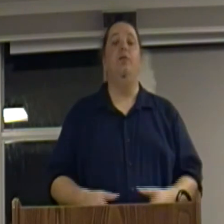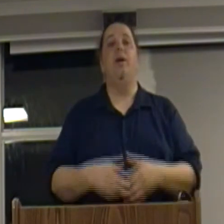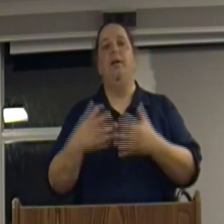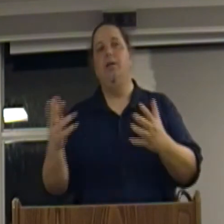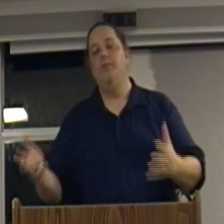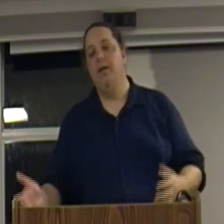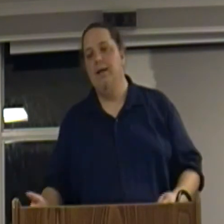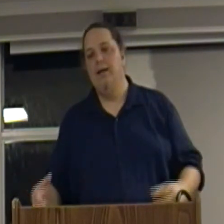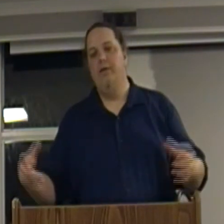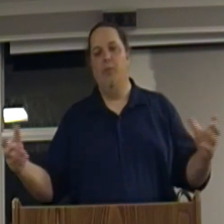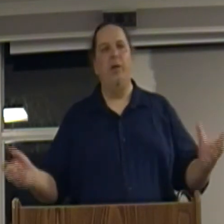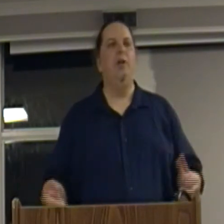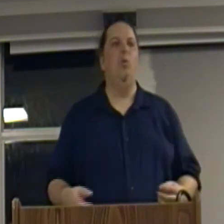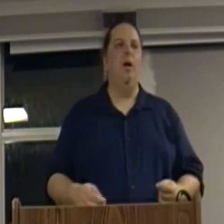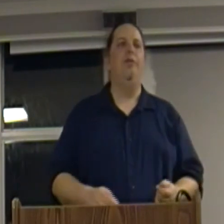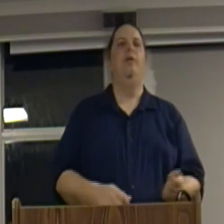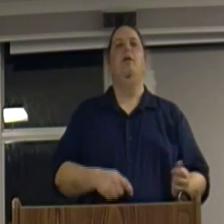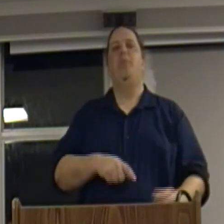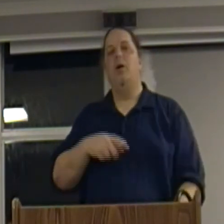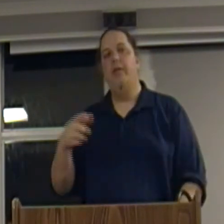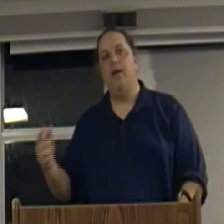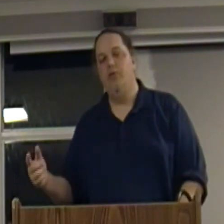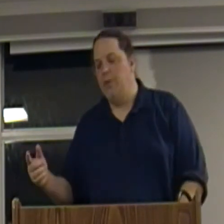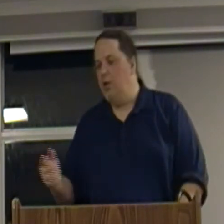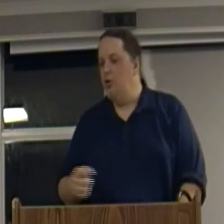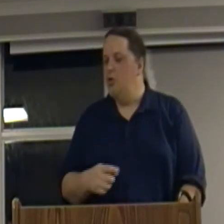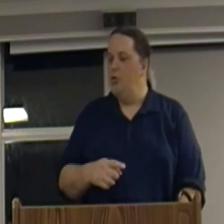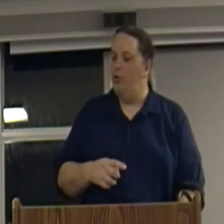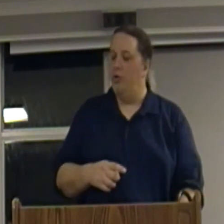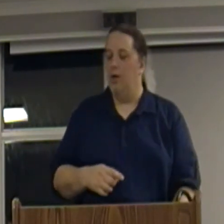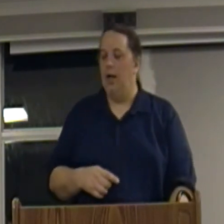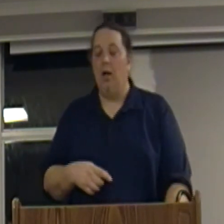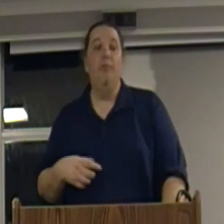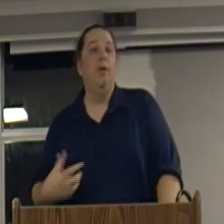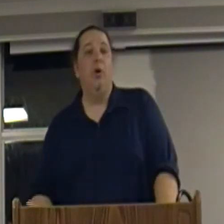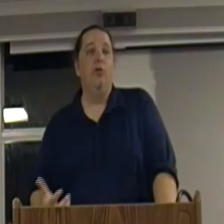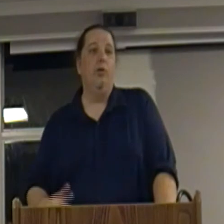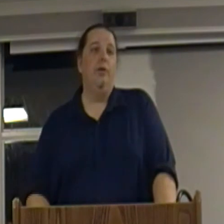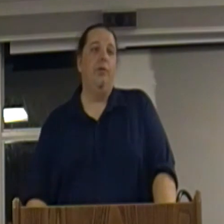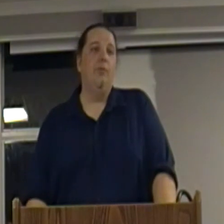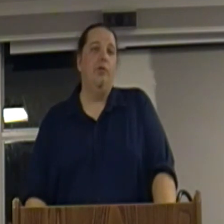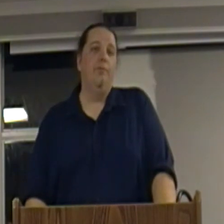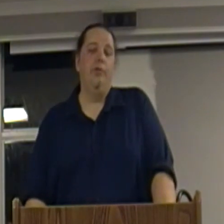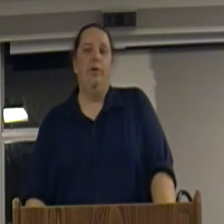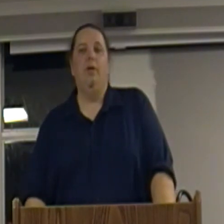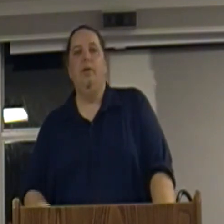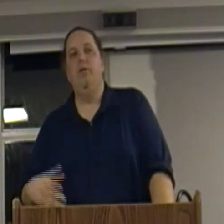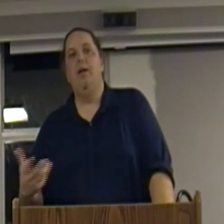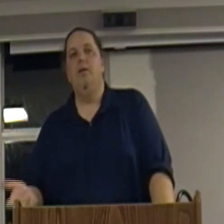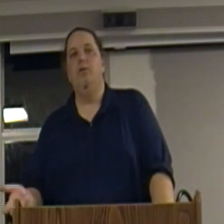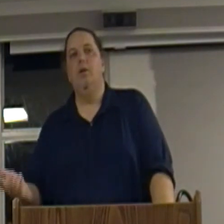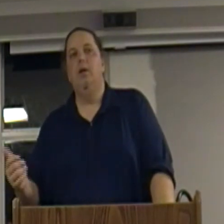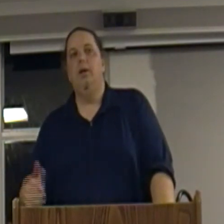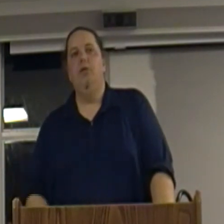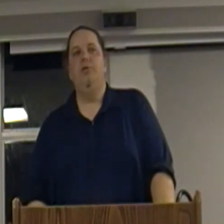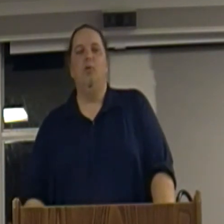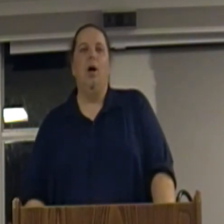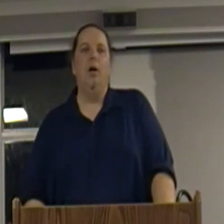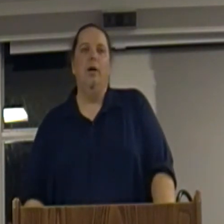and selling them they're bringing in wealth part of that is being used in personal consumption so you know he's getting his his Ferrari